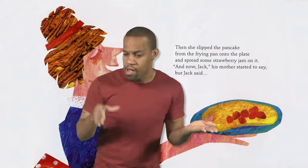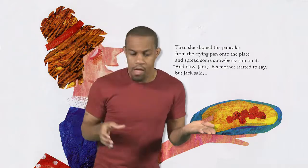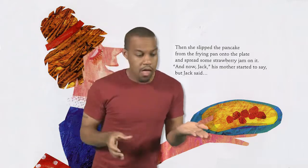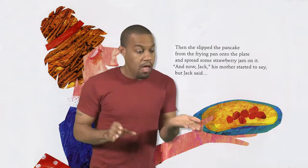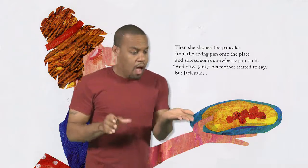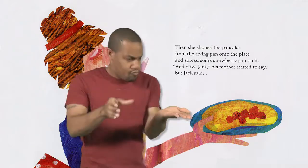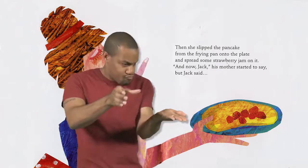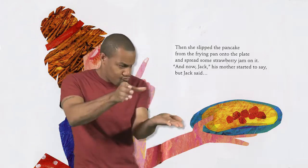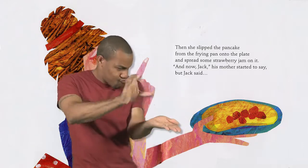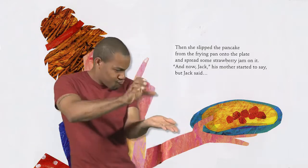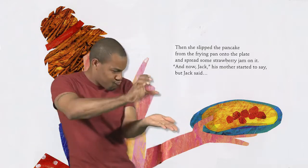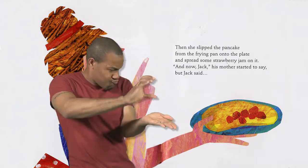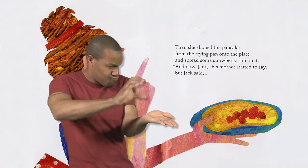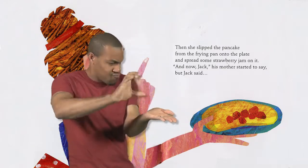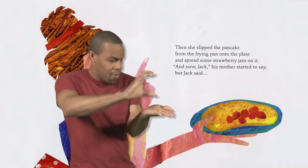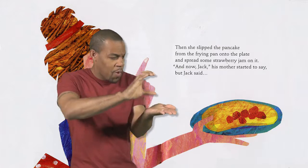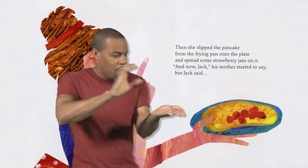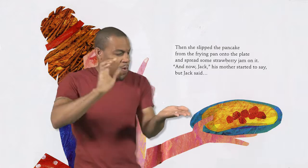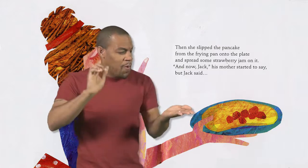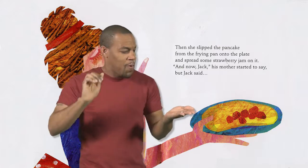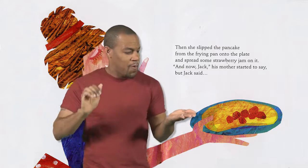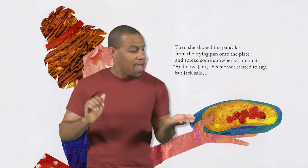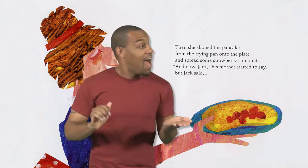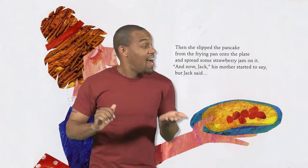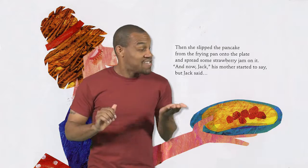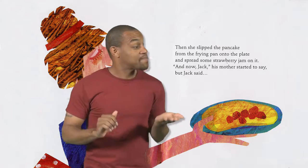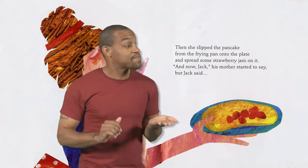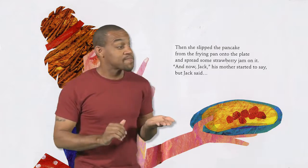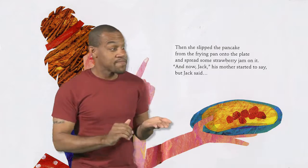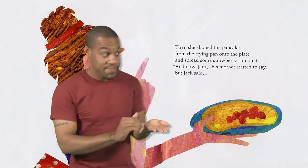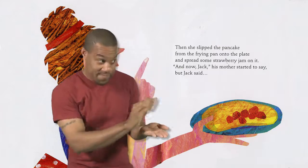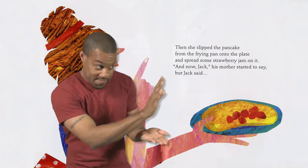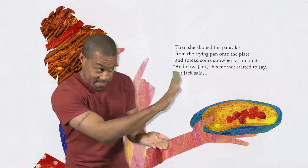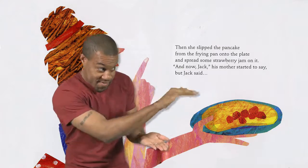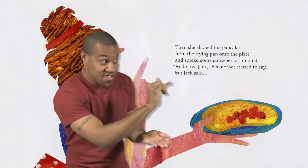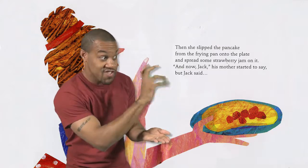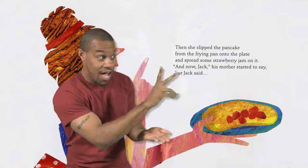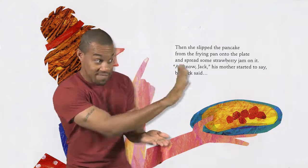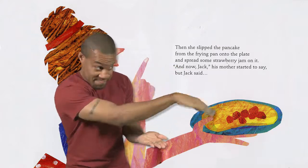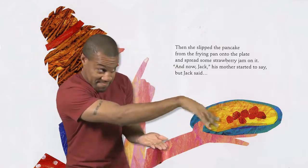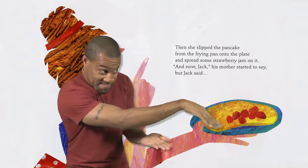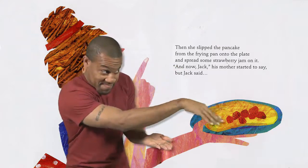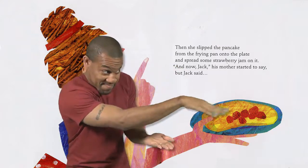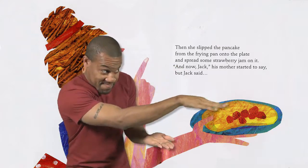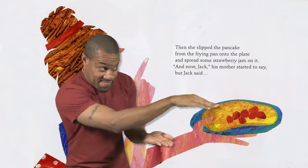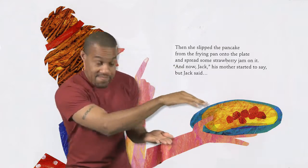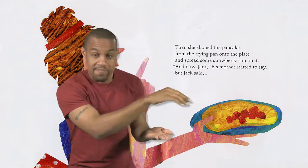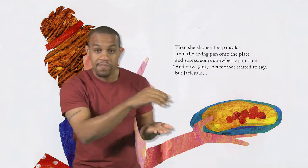And now, Jack His mother started to say But Jack said